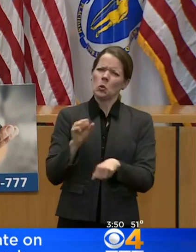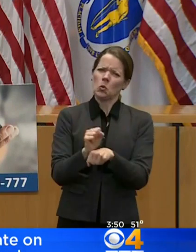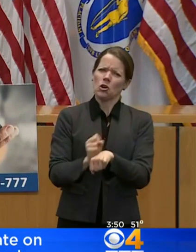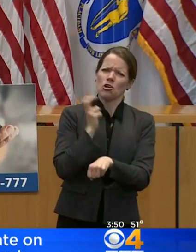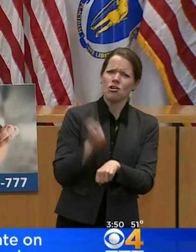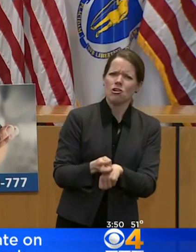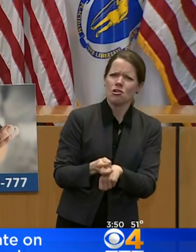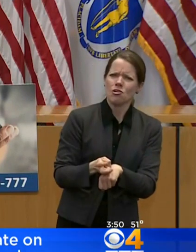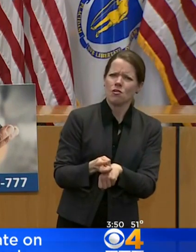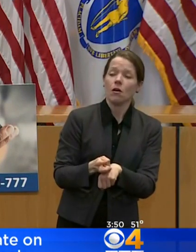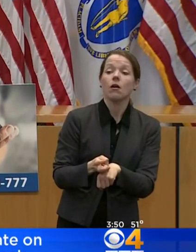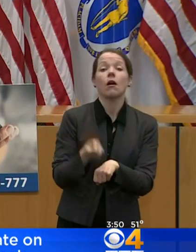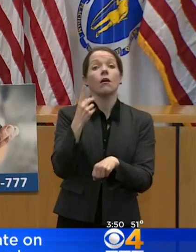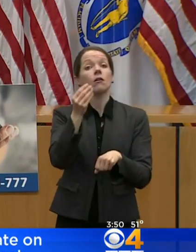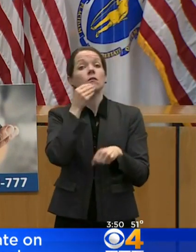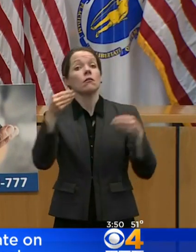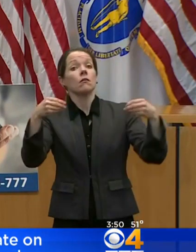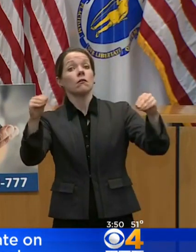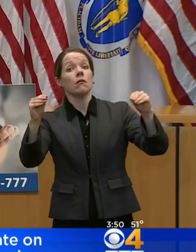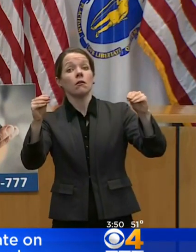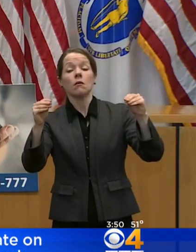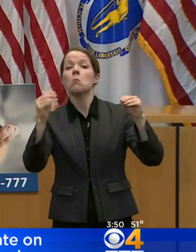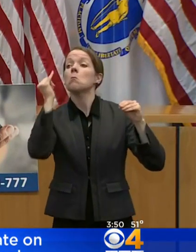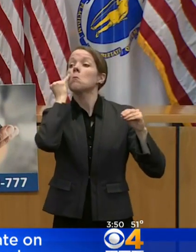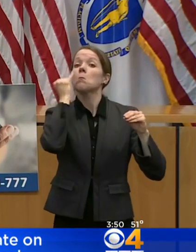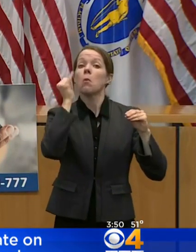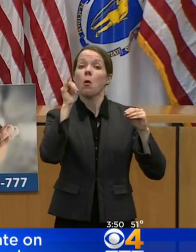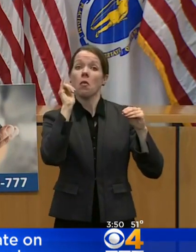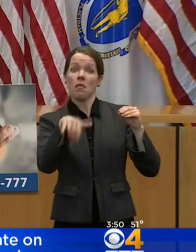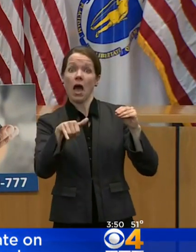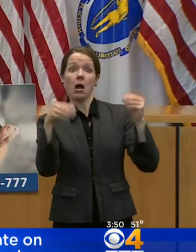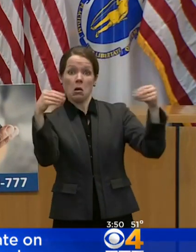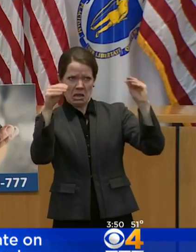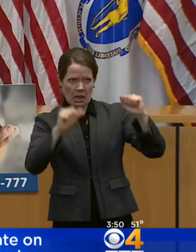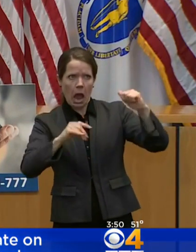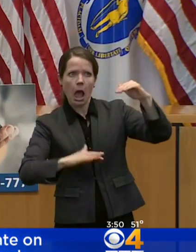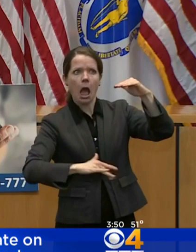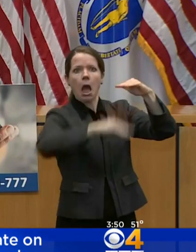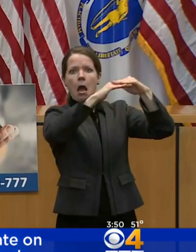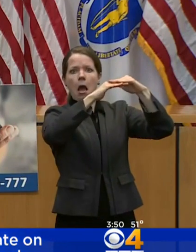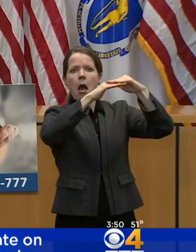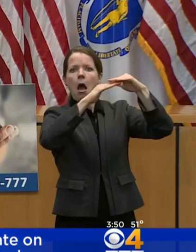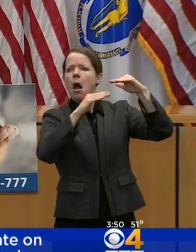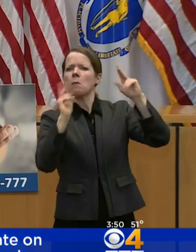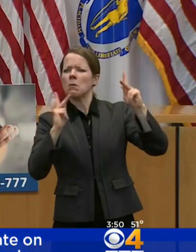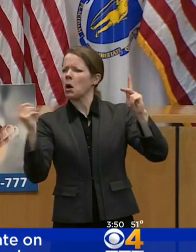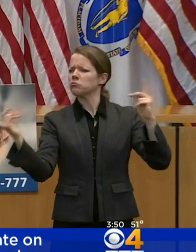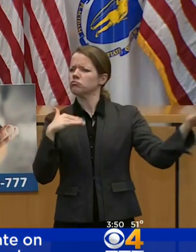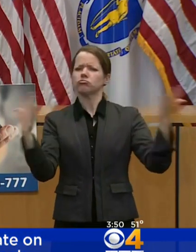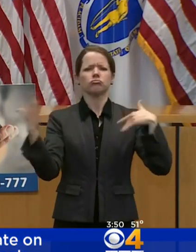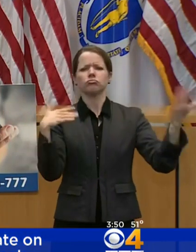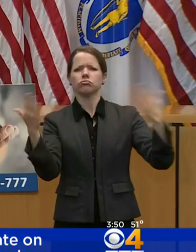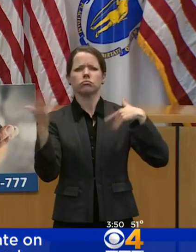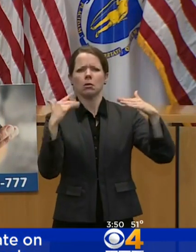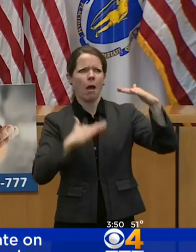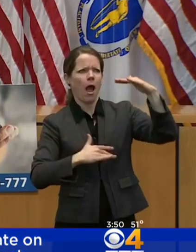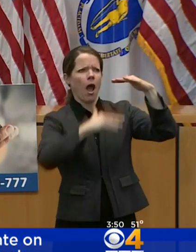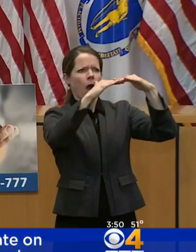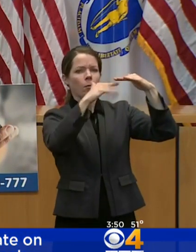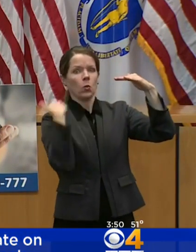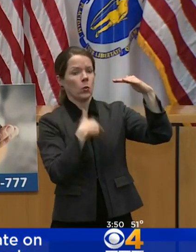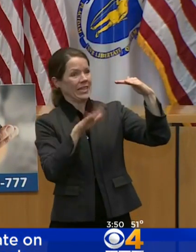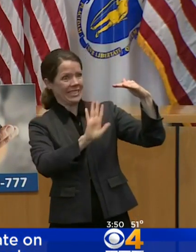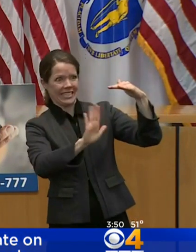This is in addition to an order we put out two weeks ago to increase access to hand sanitizer and hand washing facilities